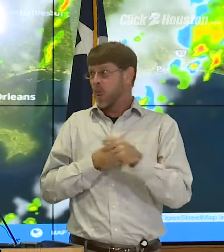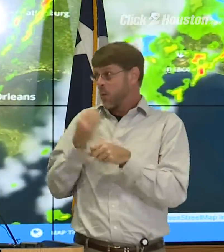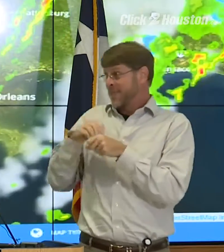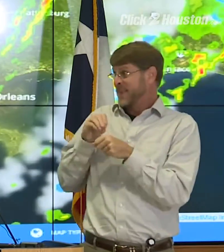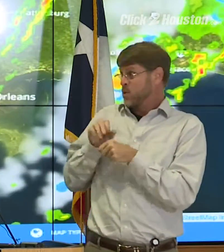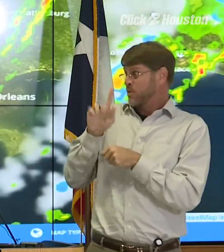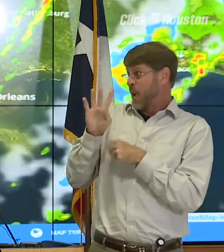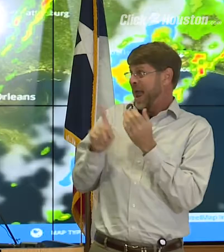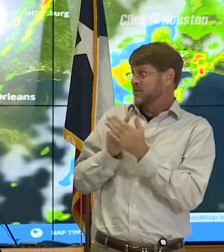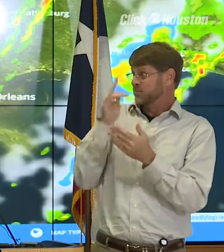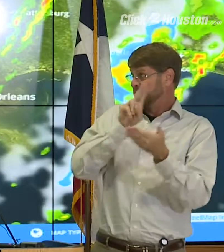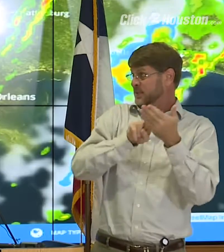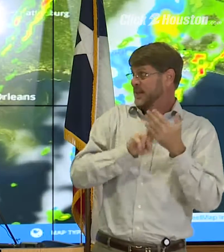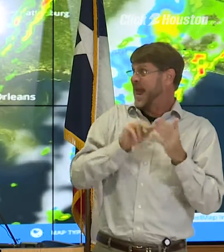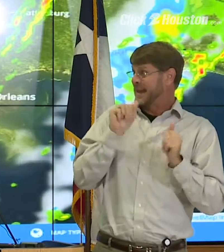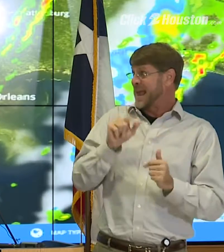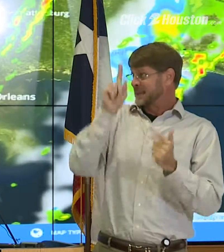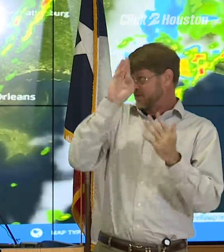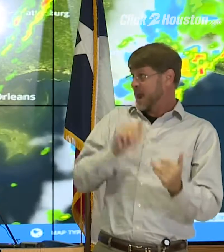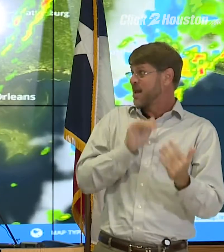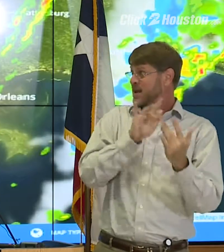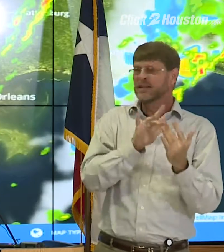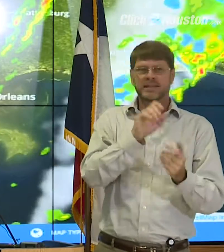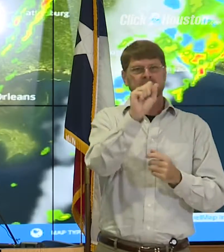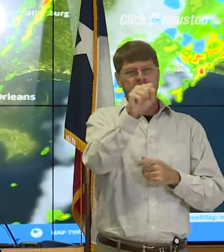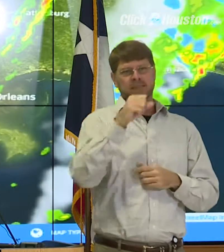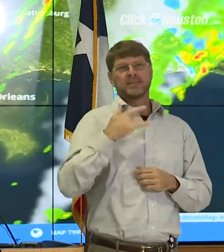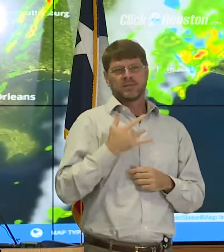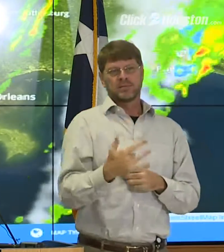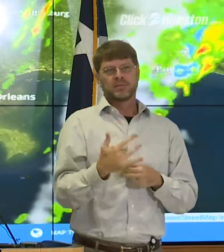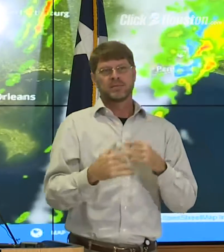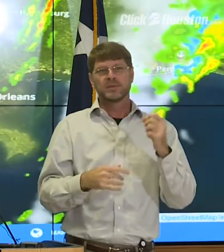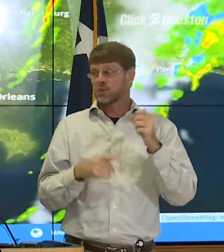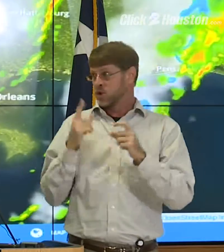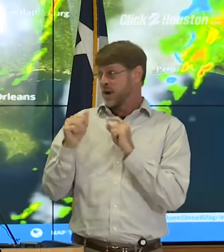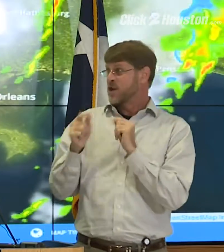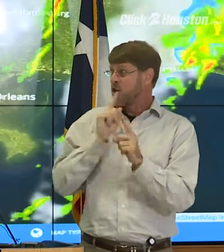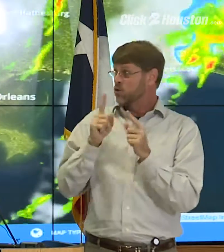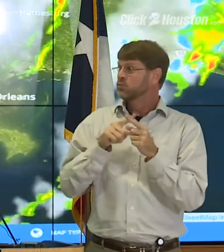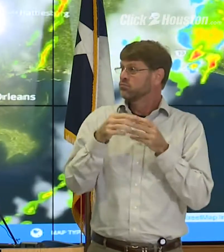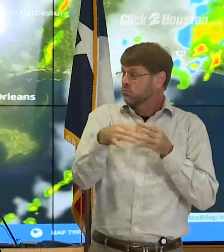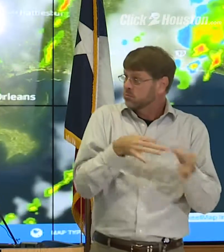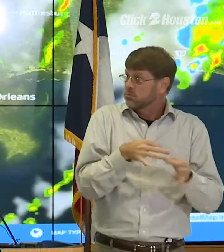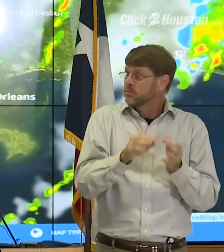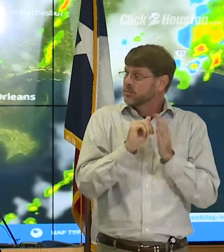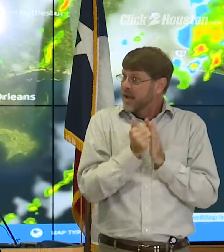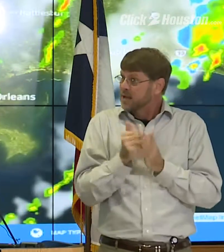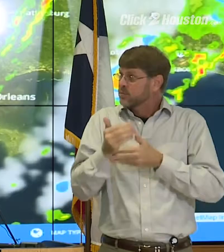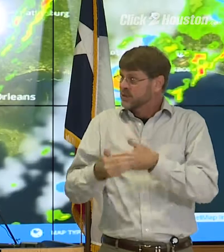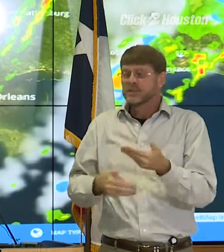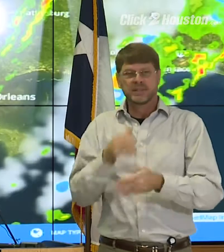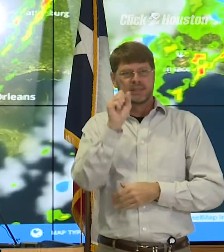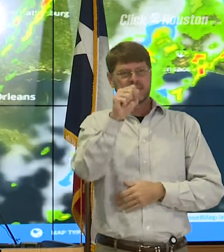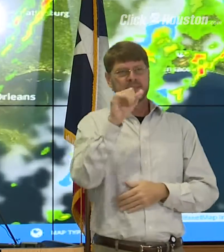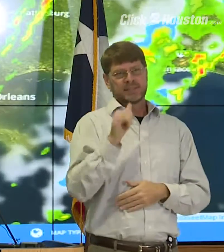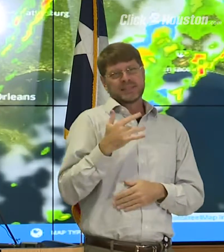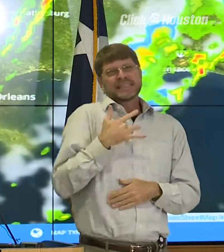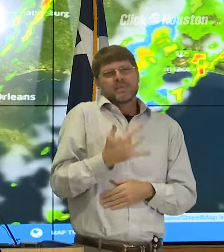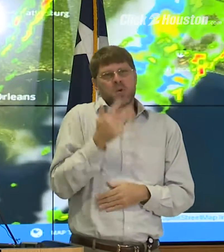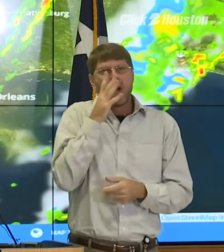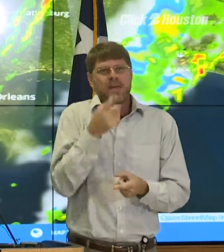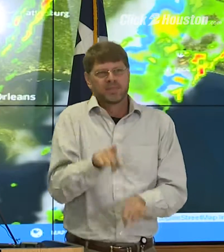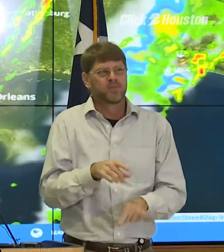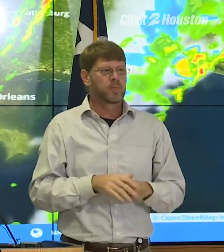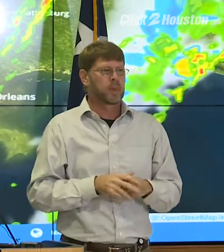24 hours, if someone signs up online, they can expect to talk to somebody who can start walking them through this process. Typically, that's correct, sir.